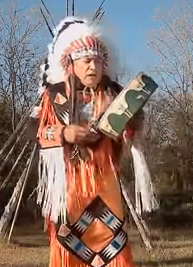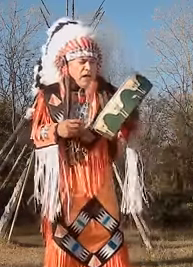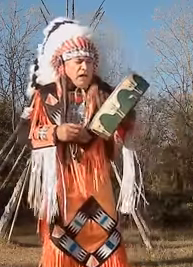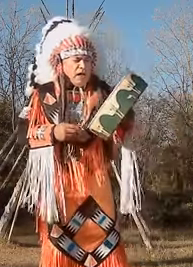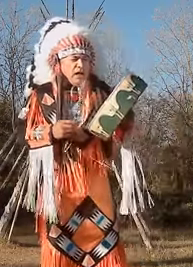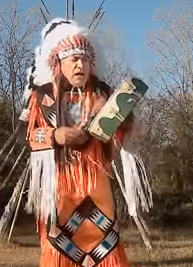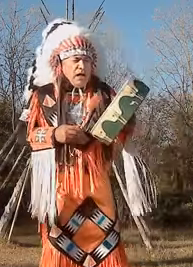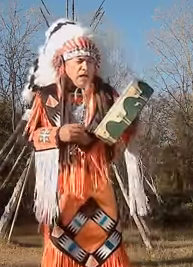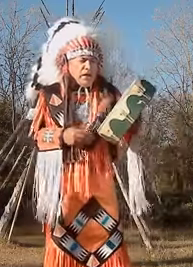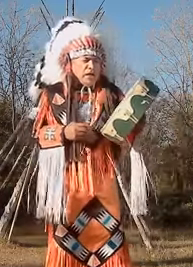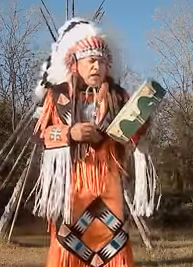To be continued...